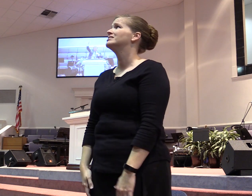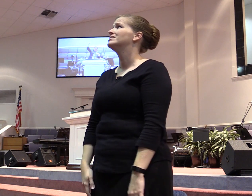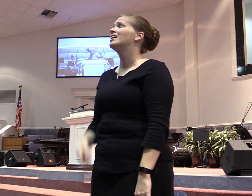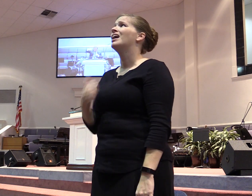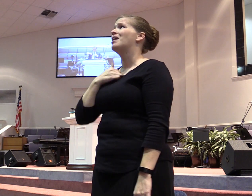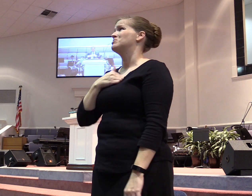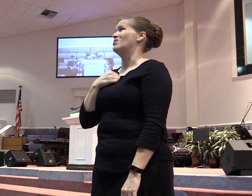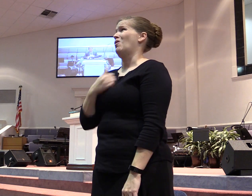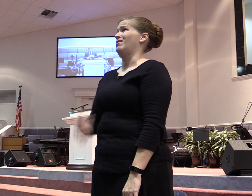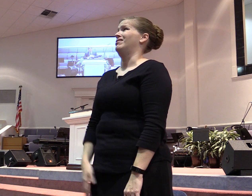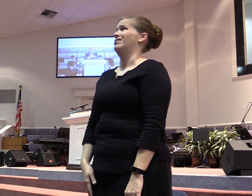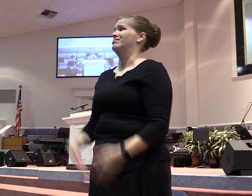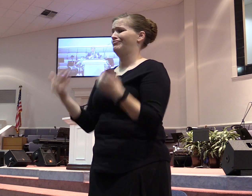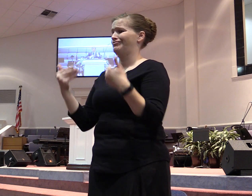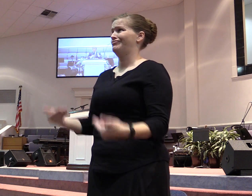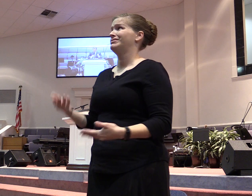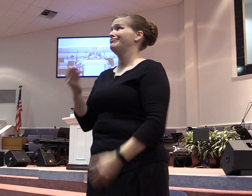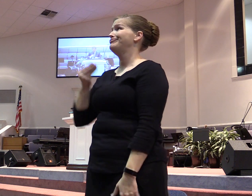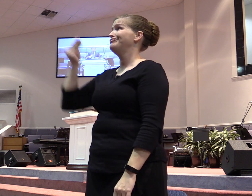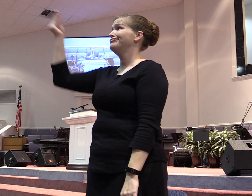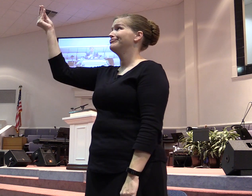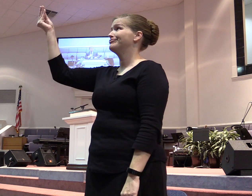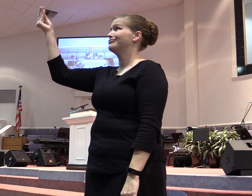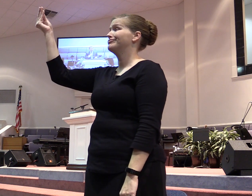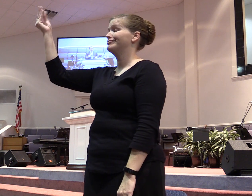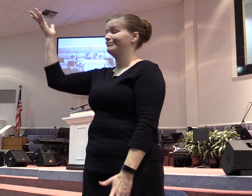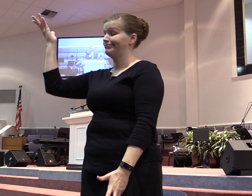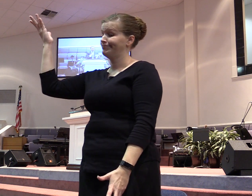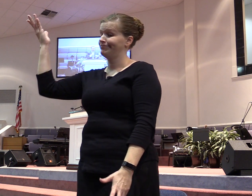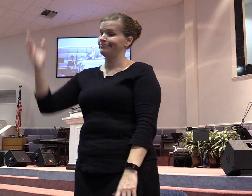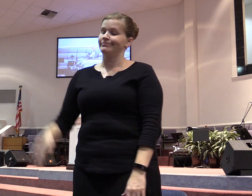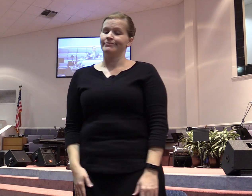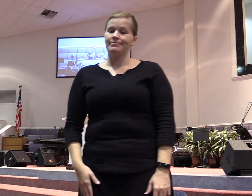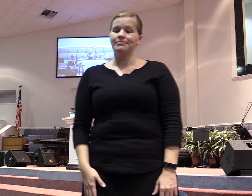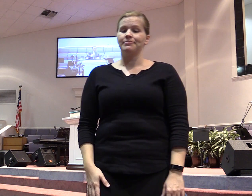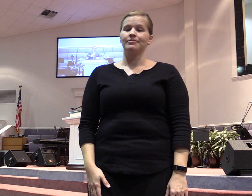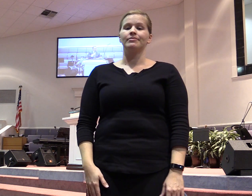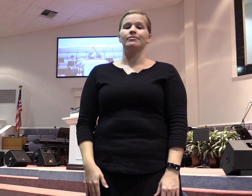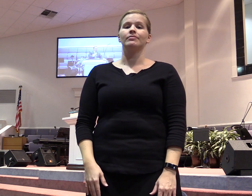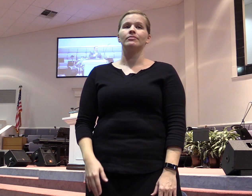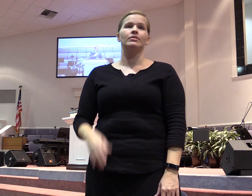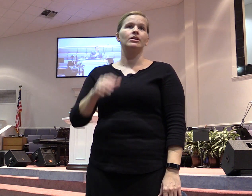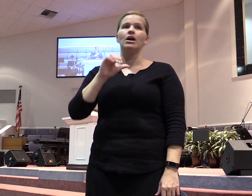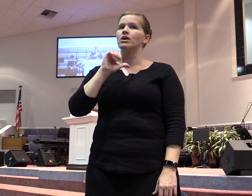myself to you. Listen to me. And then he said this is how you're going to submit to God. Don't speak evil to one another. That's right.